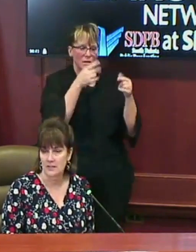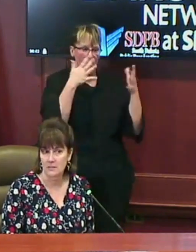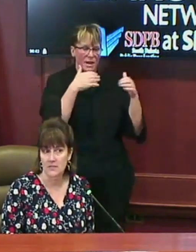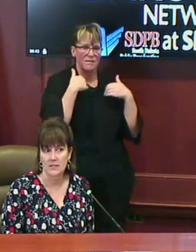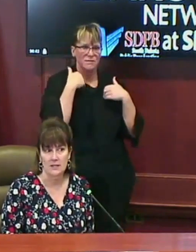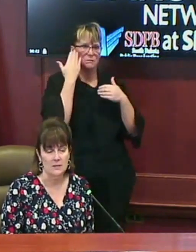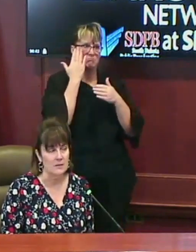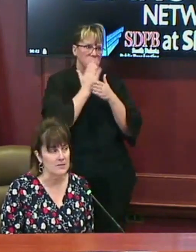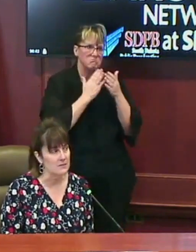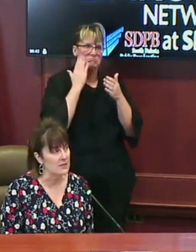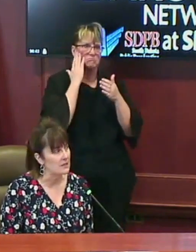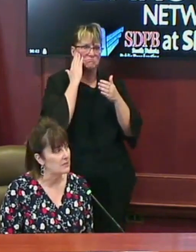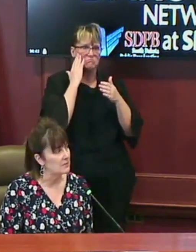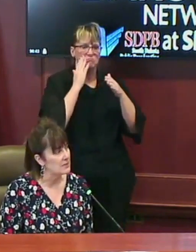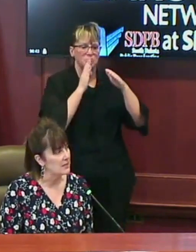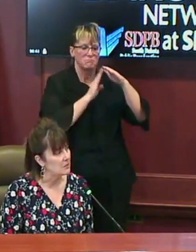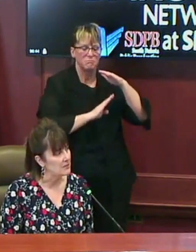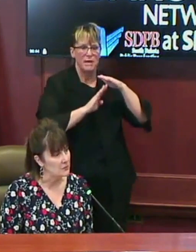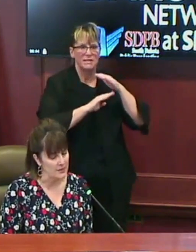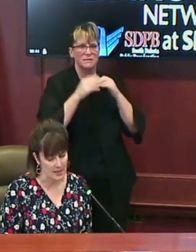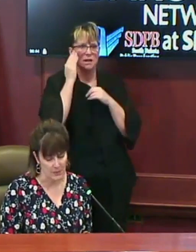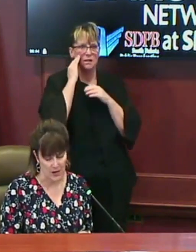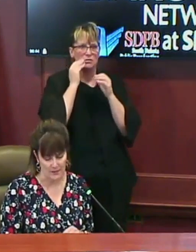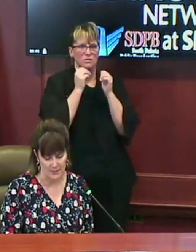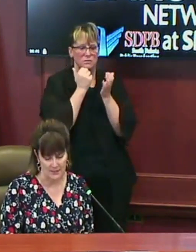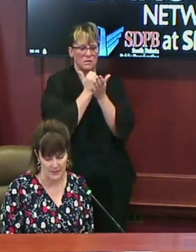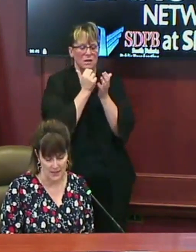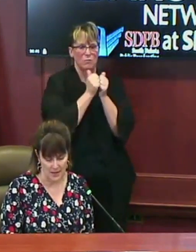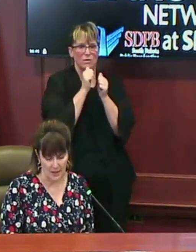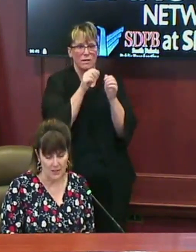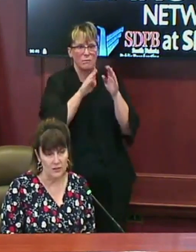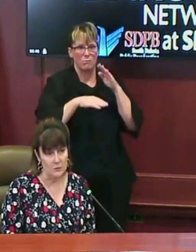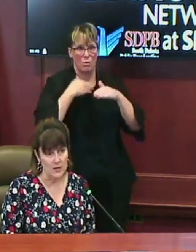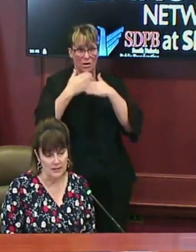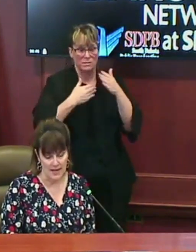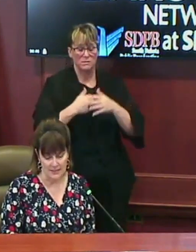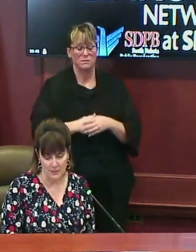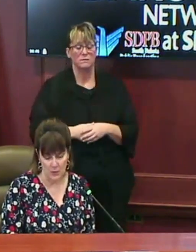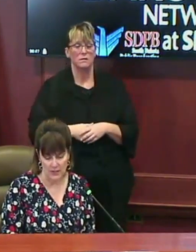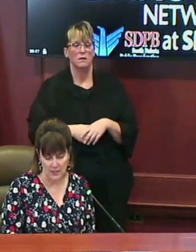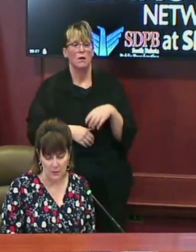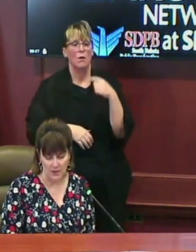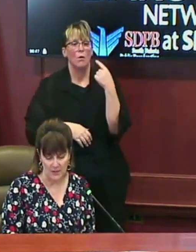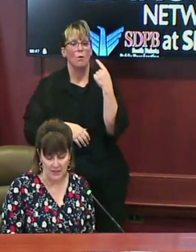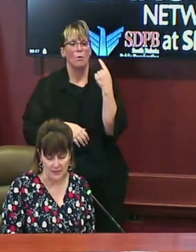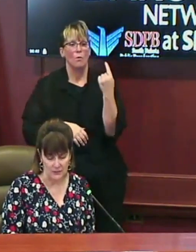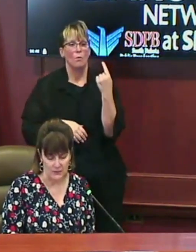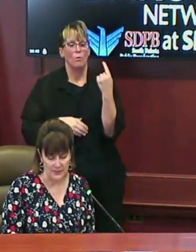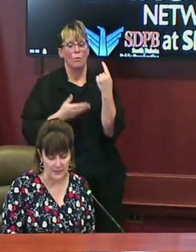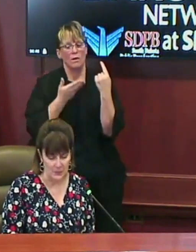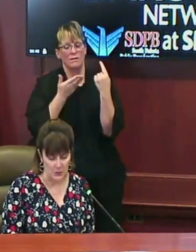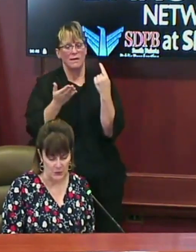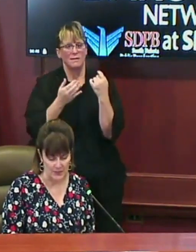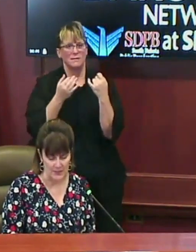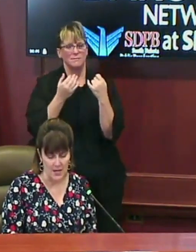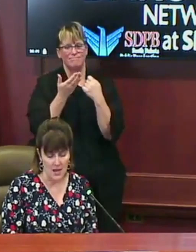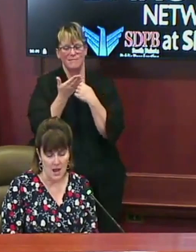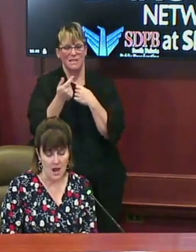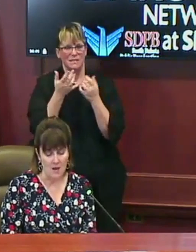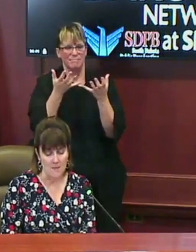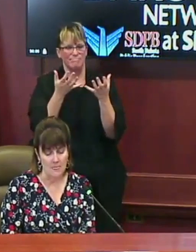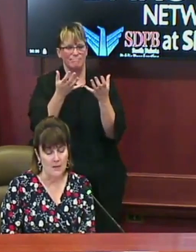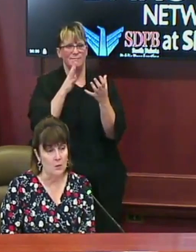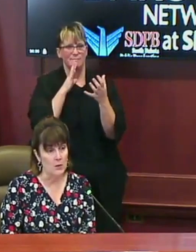on the system, to get them up to speed and be able to help us with that process. Just one last point I want to make that's really important.